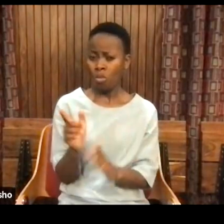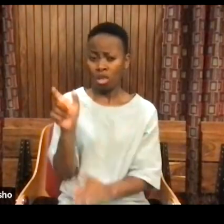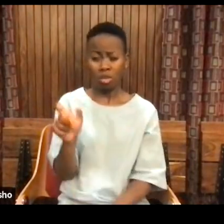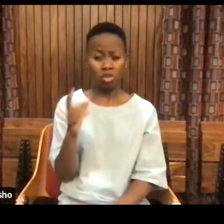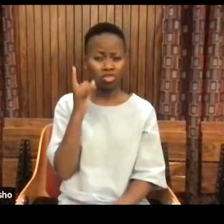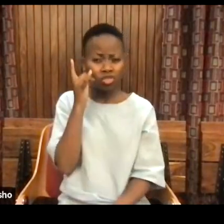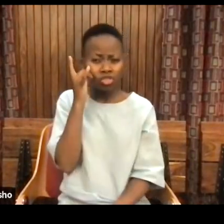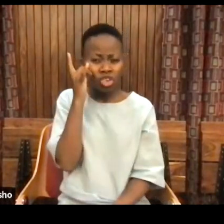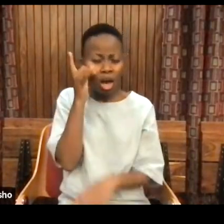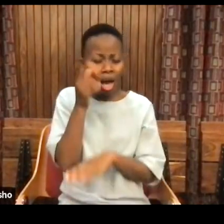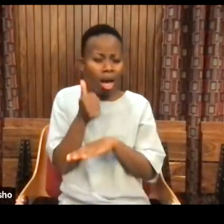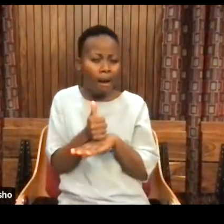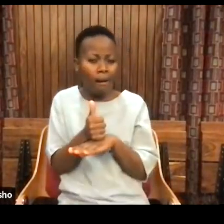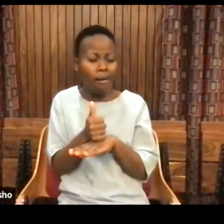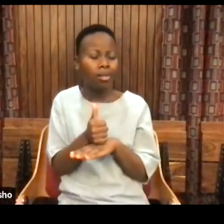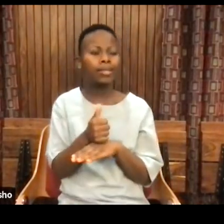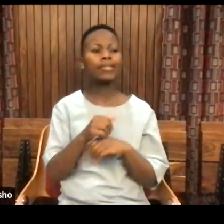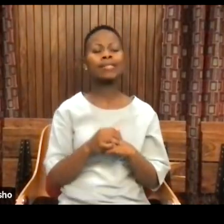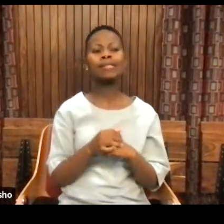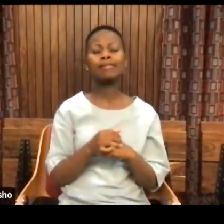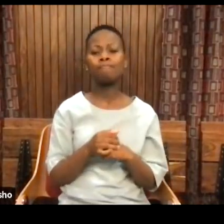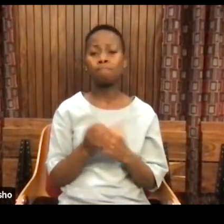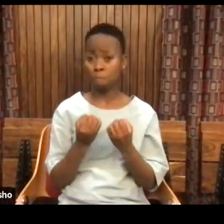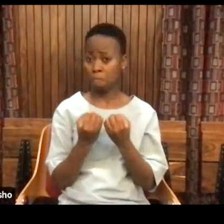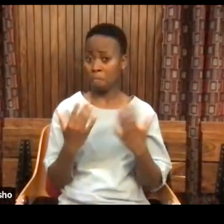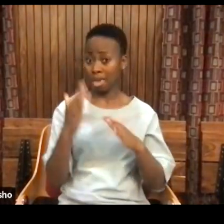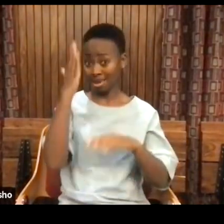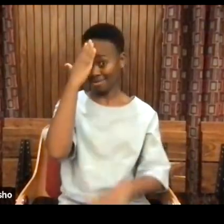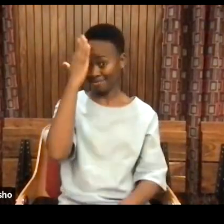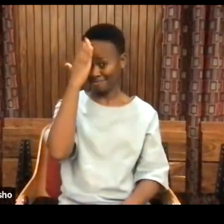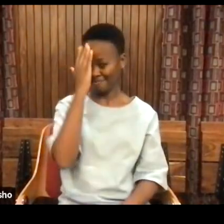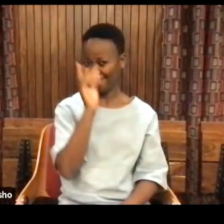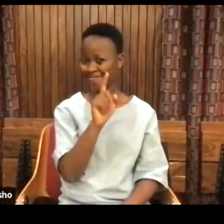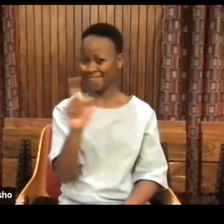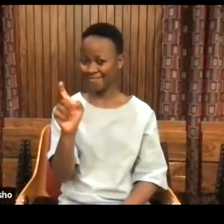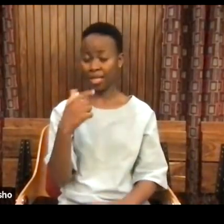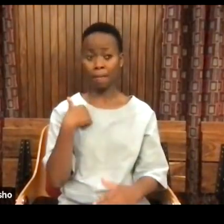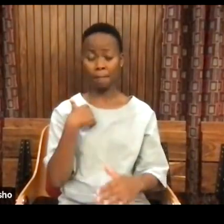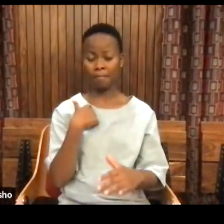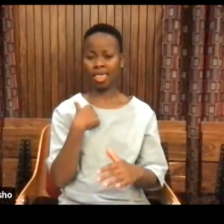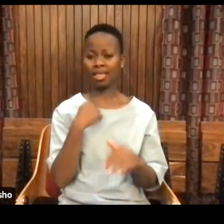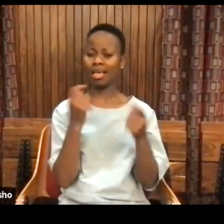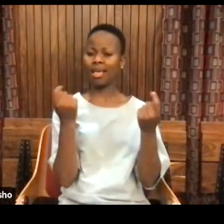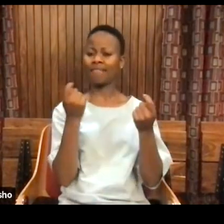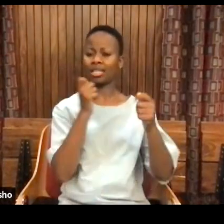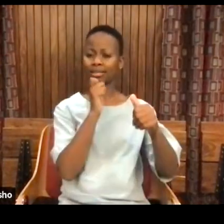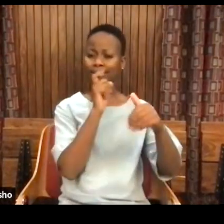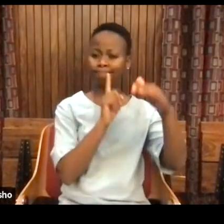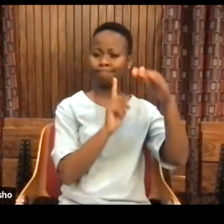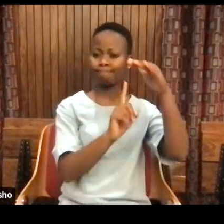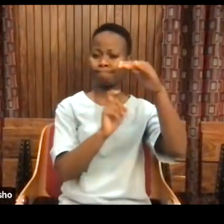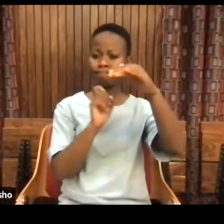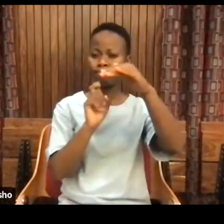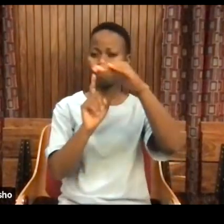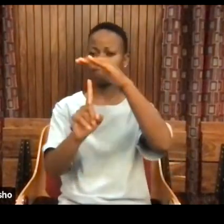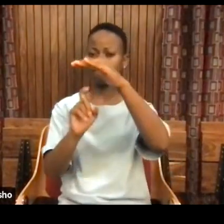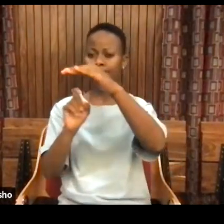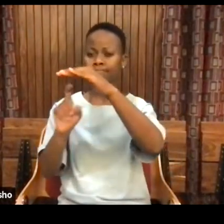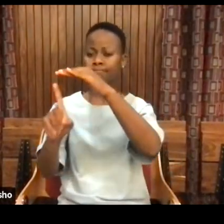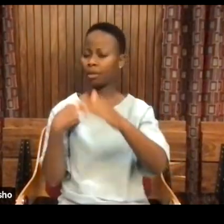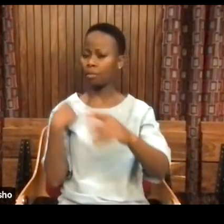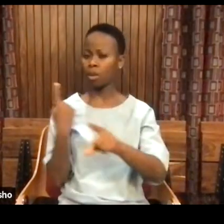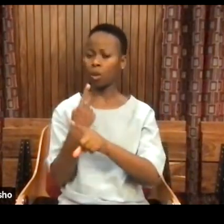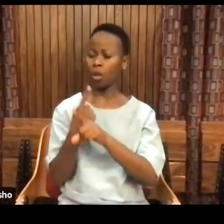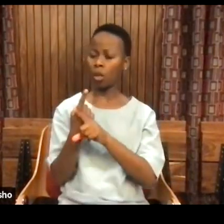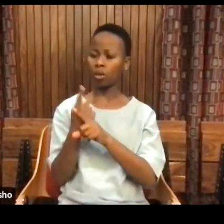And he was in the corner. But as a lot of people know, when I go to events, I pay attention to who sits on the periphery.